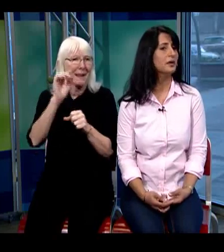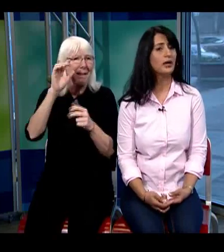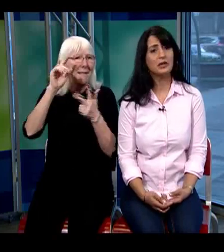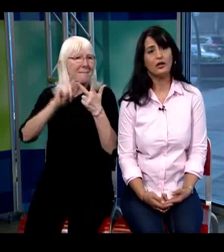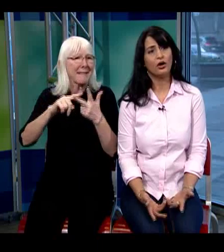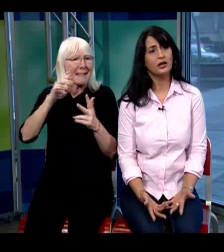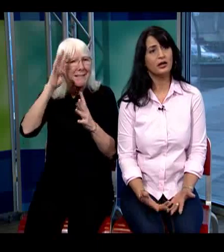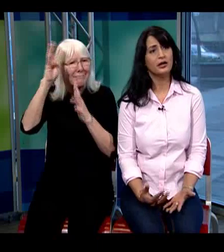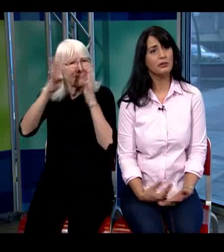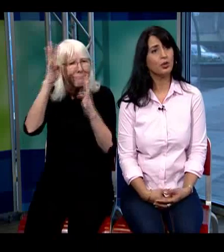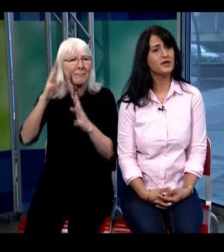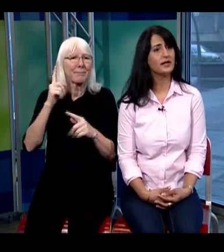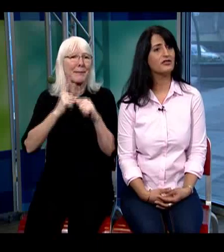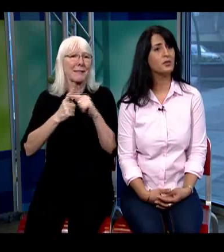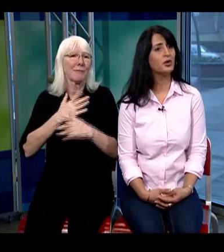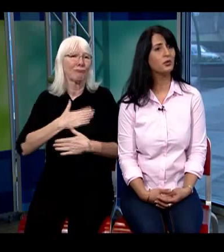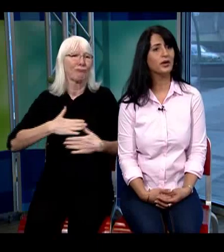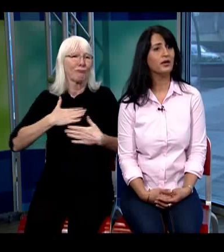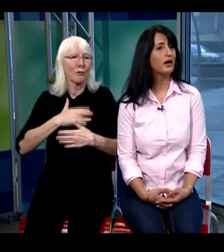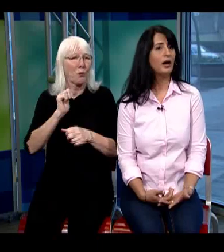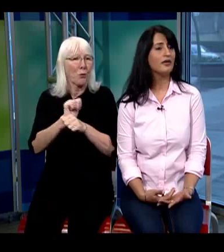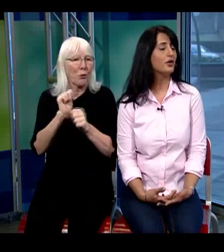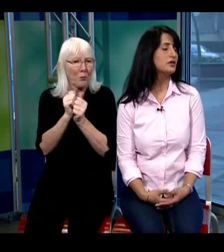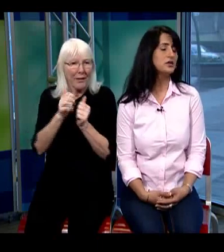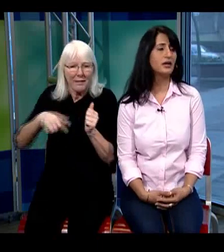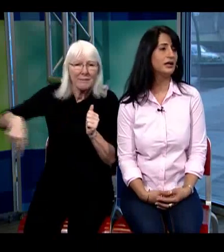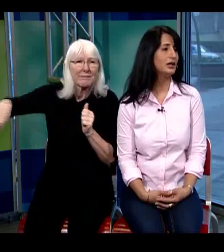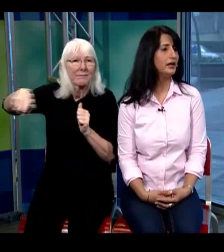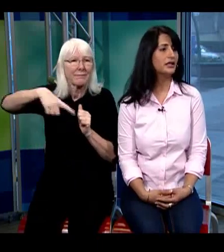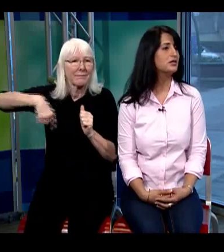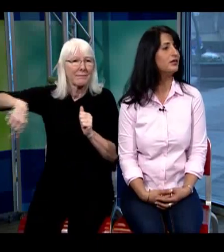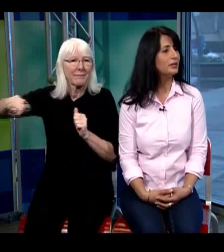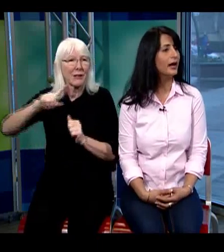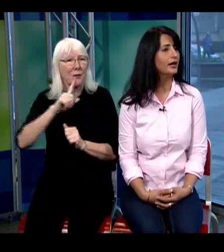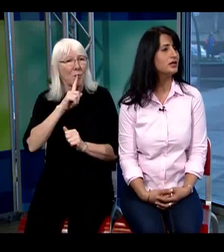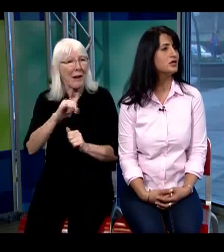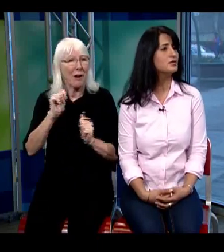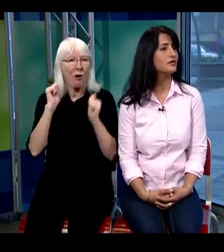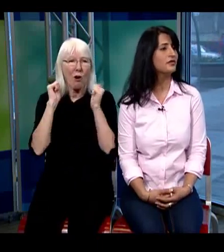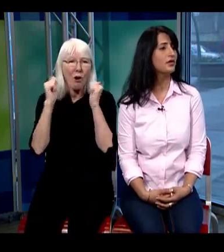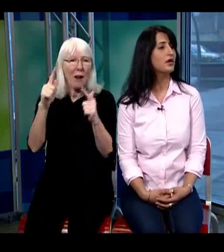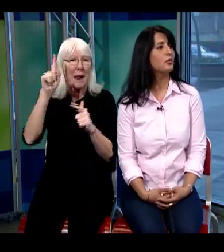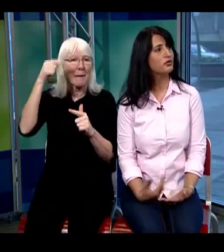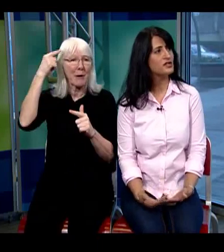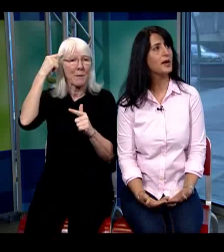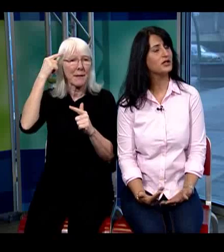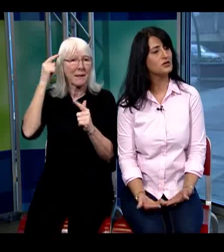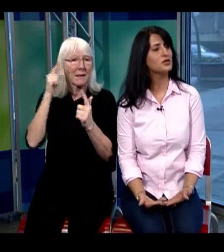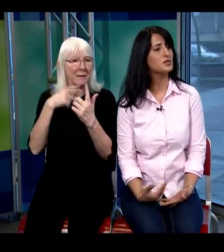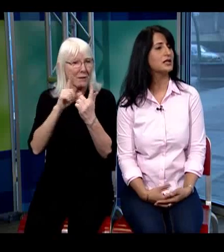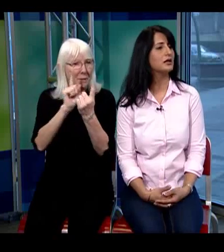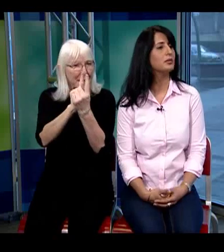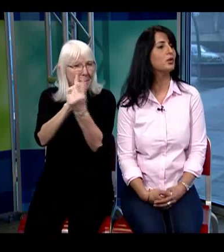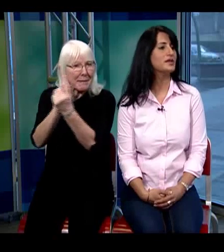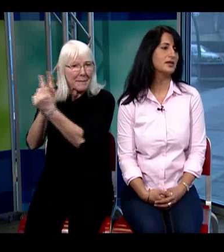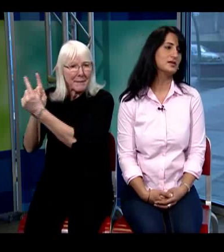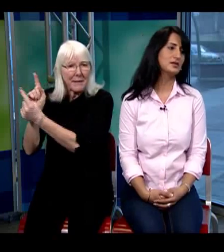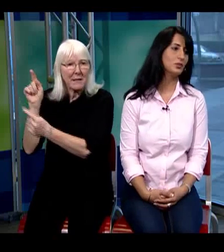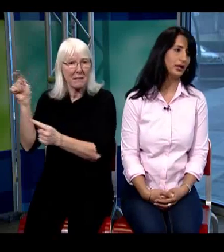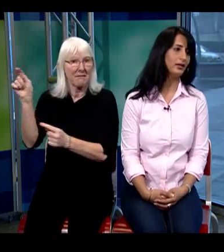them i mean all the client employers that i've spoken with i've not heard any negative feedback in terms of with respect to those particular employees that are still working